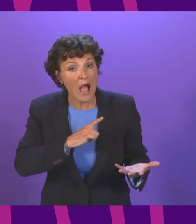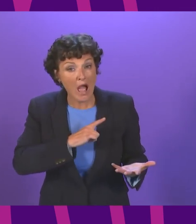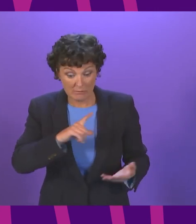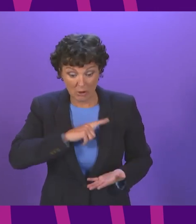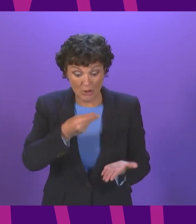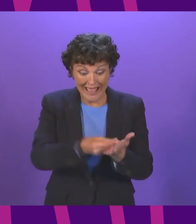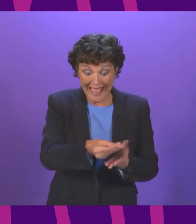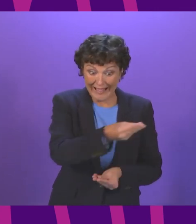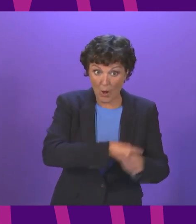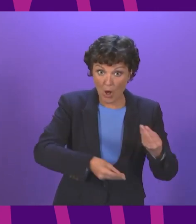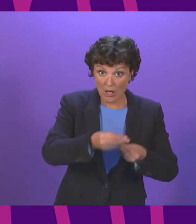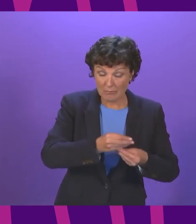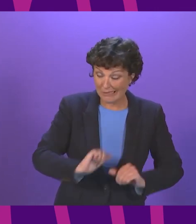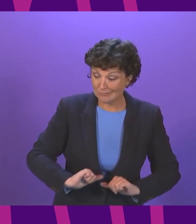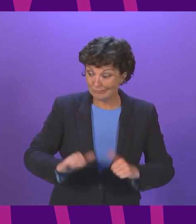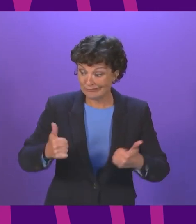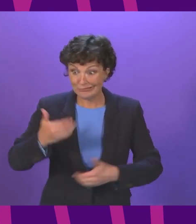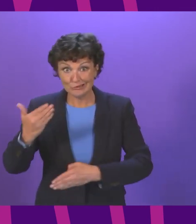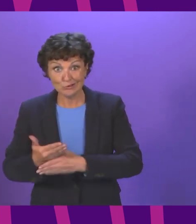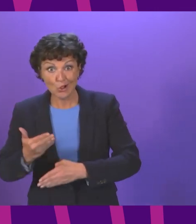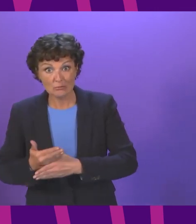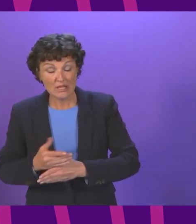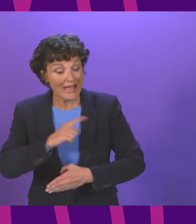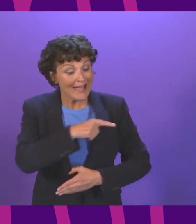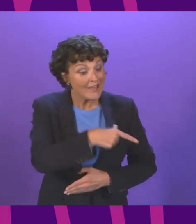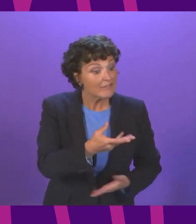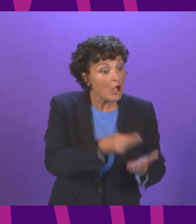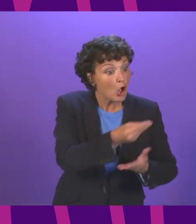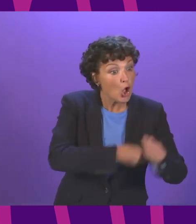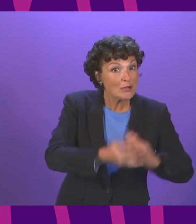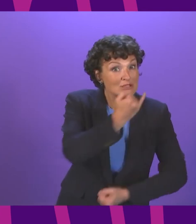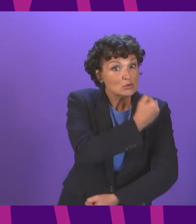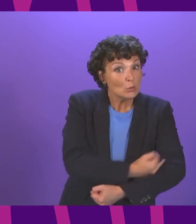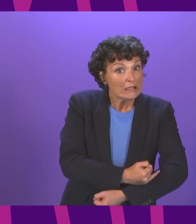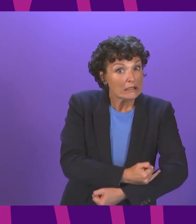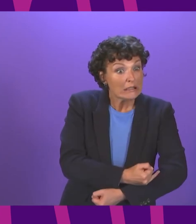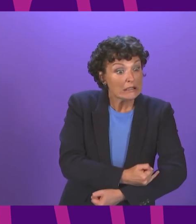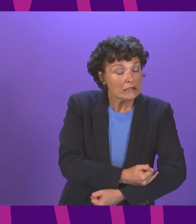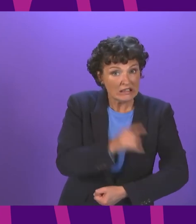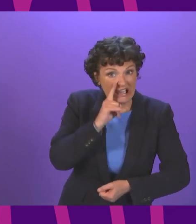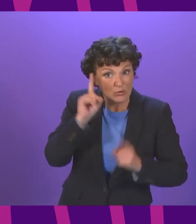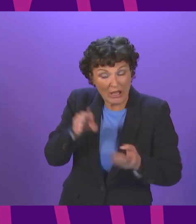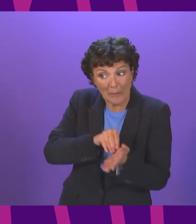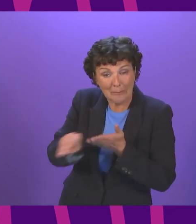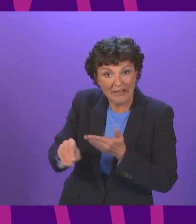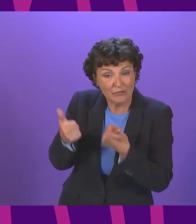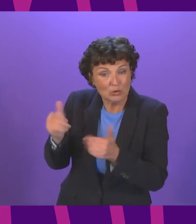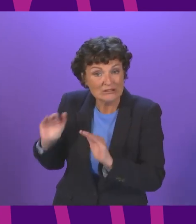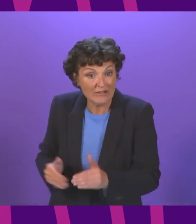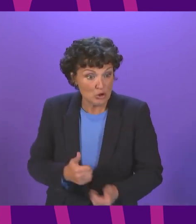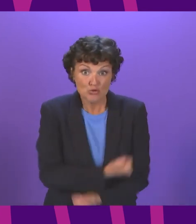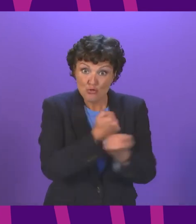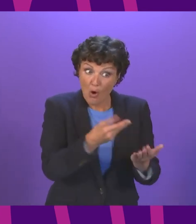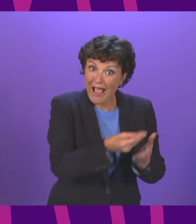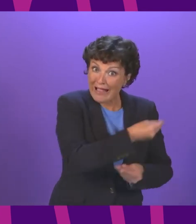interlinked a strong economy pays for strong public services you do not need a white paper to tell you that a strong economy